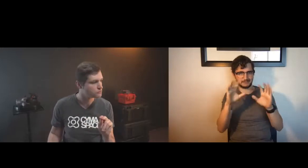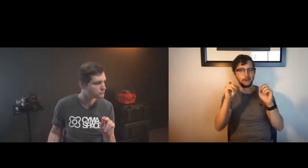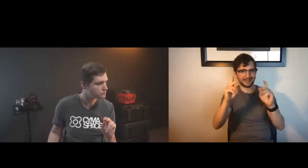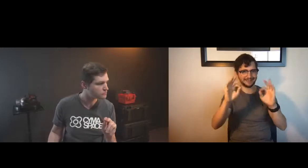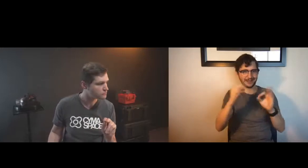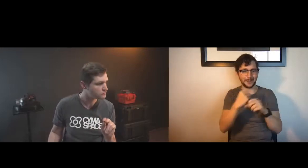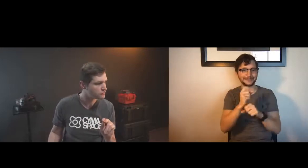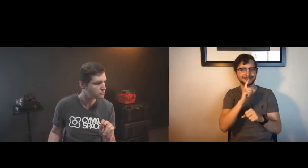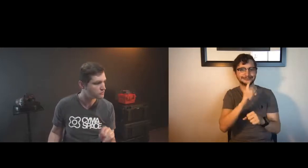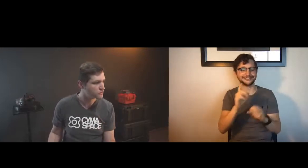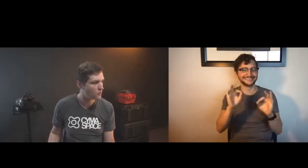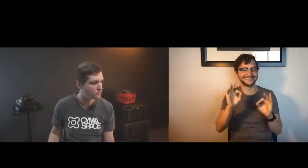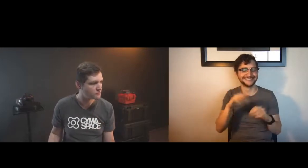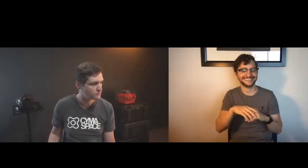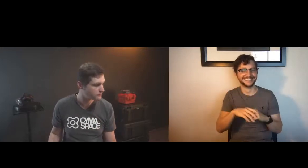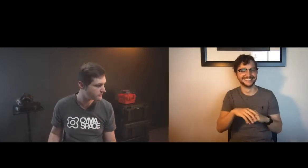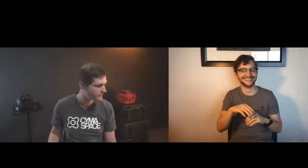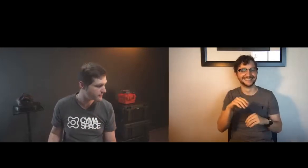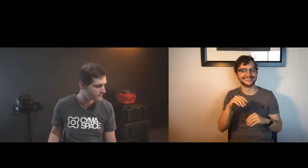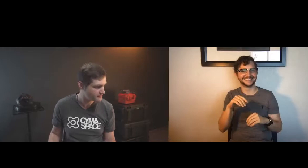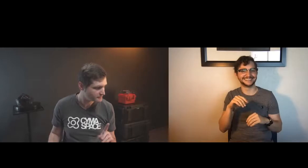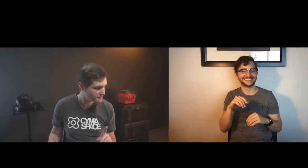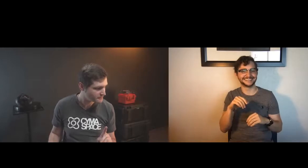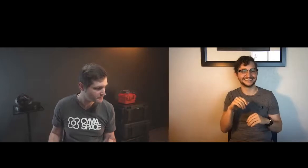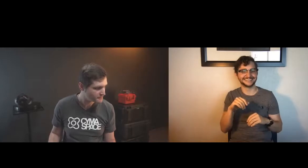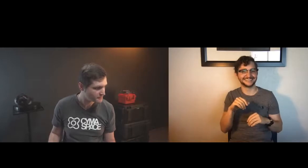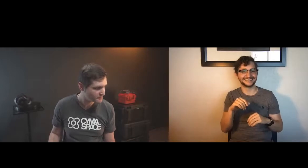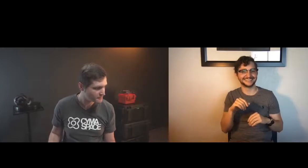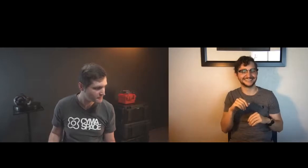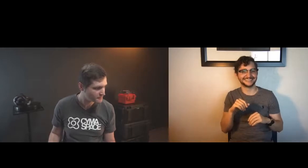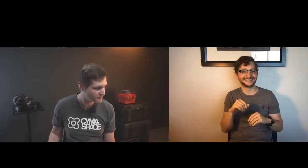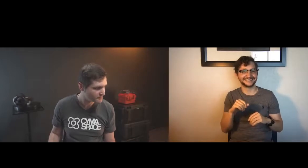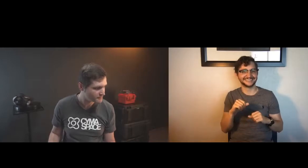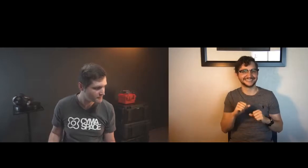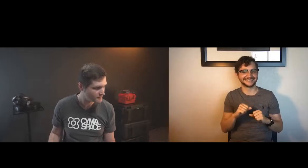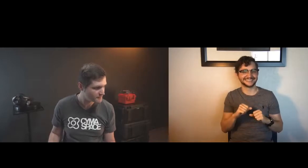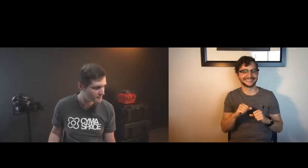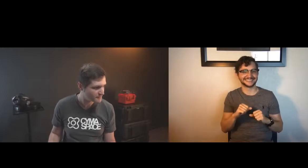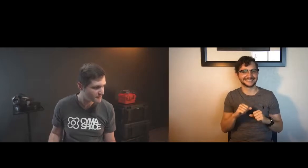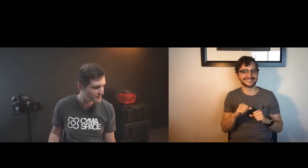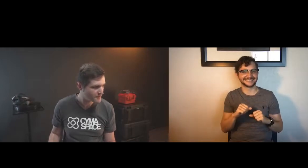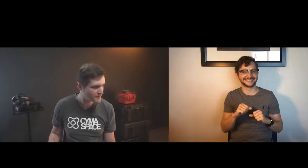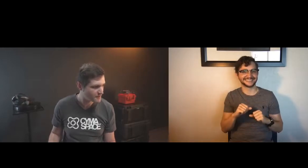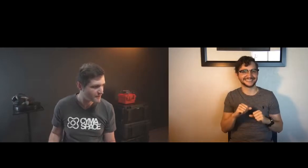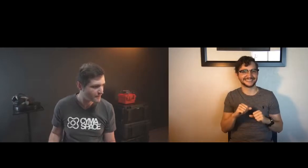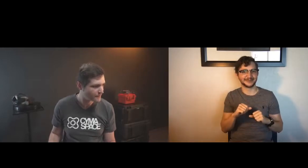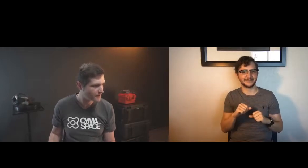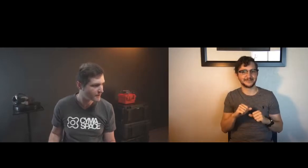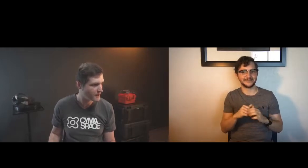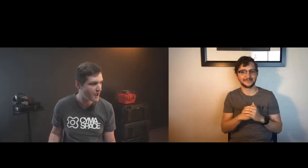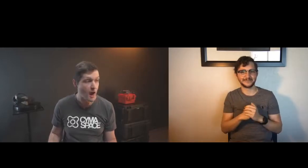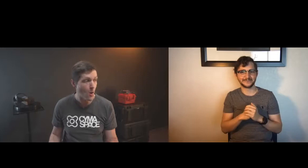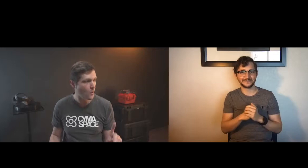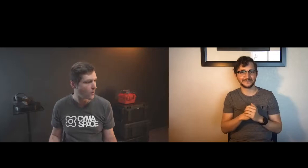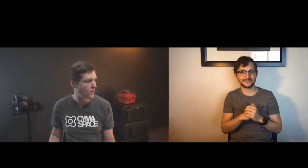nope okay just i wasn't sure um since you were looking off screen